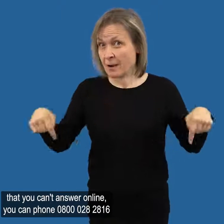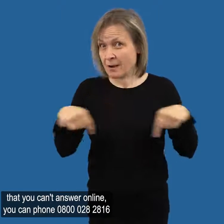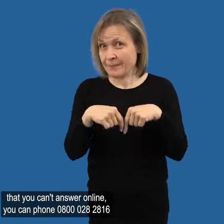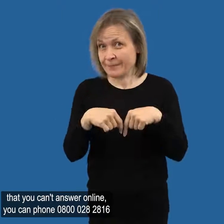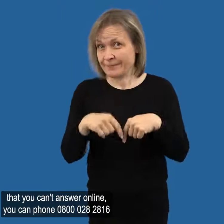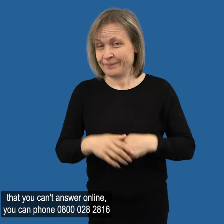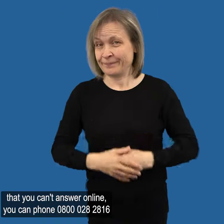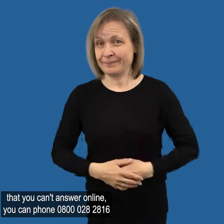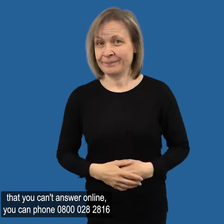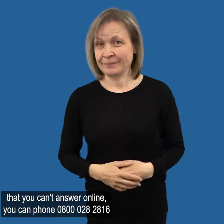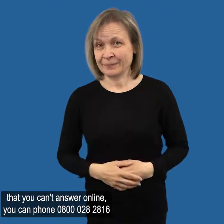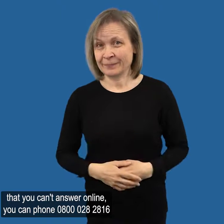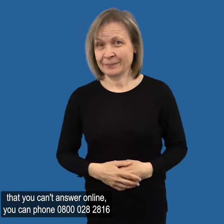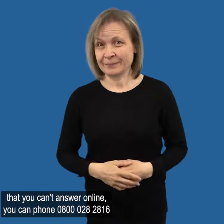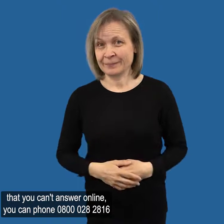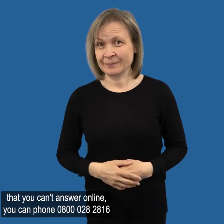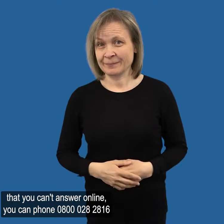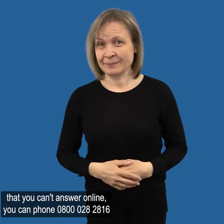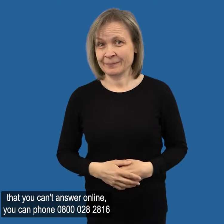028 2816